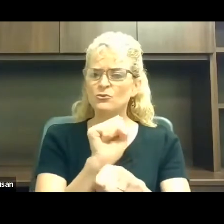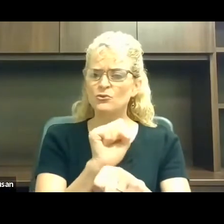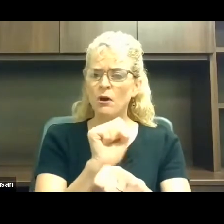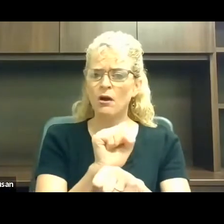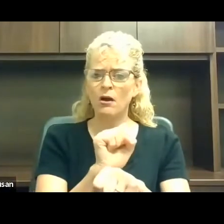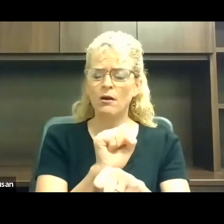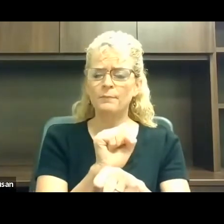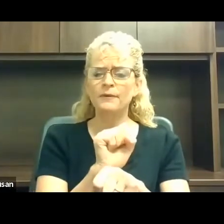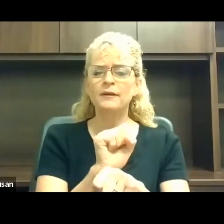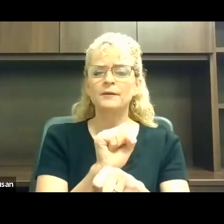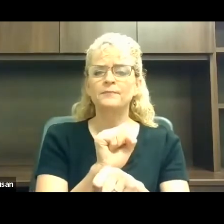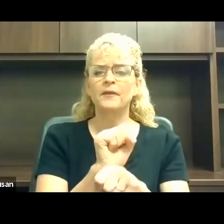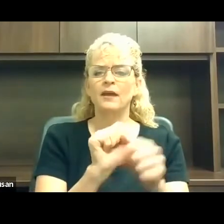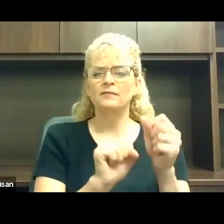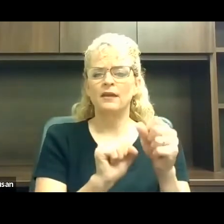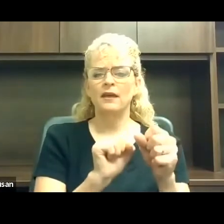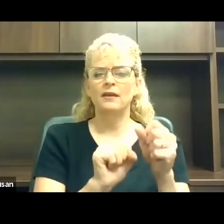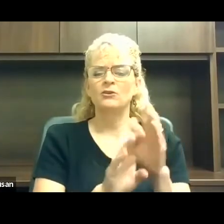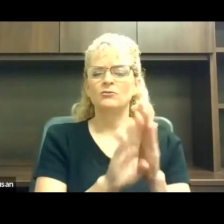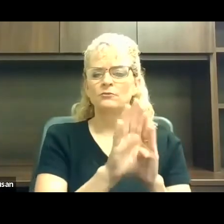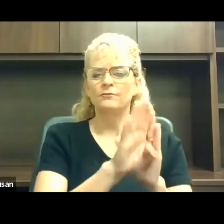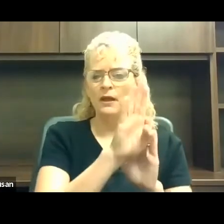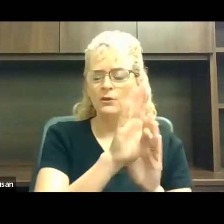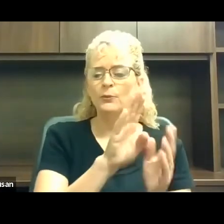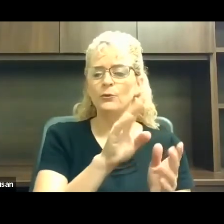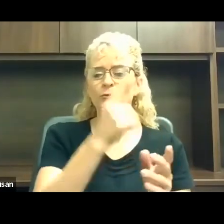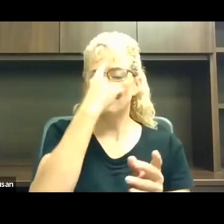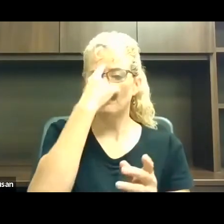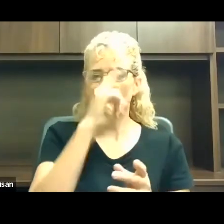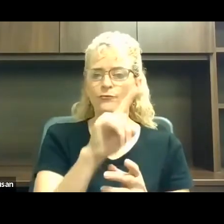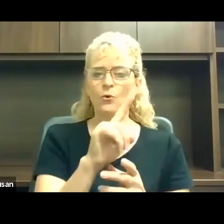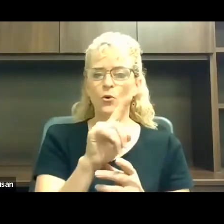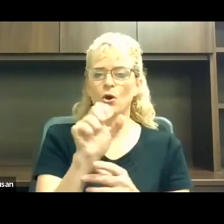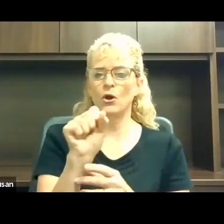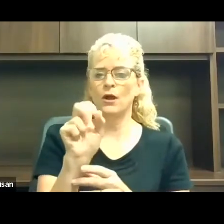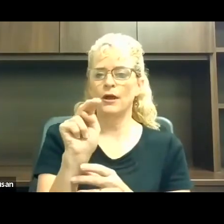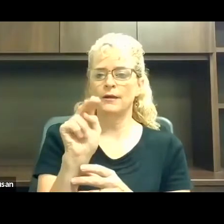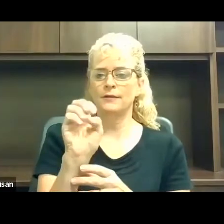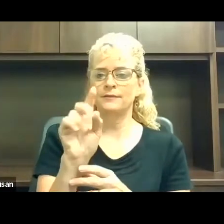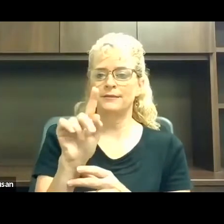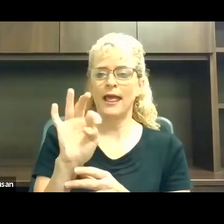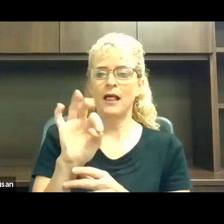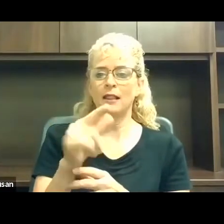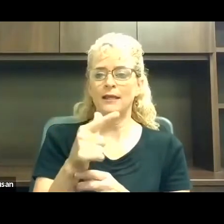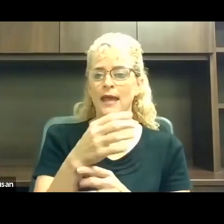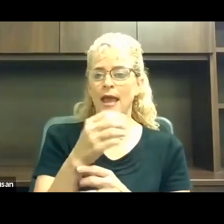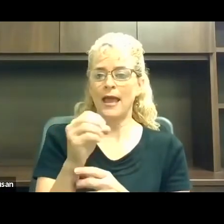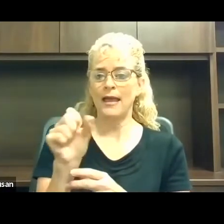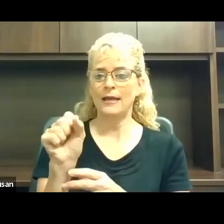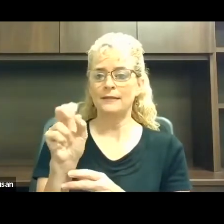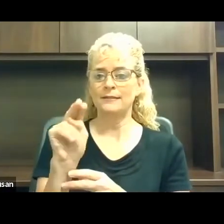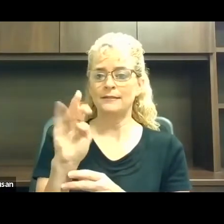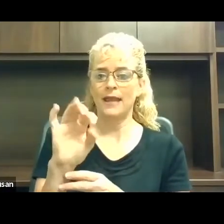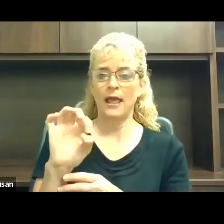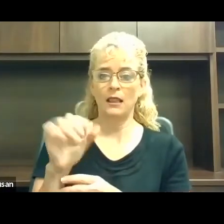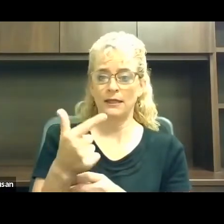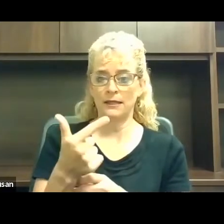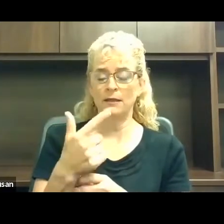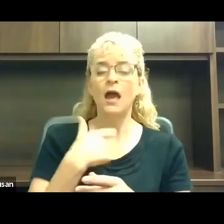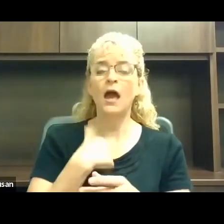job placement company. Snelling and Snelling worked my way up to be a regional manager place.